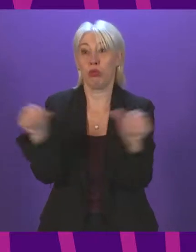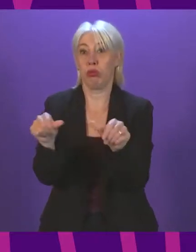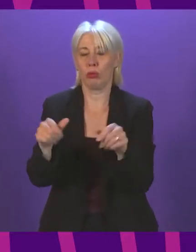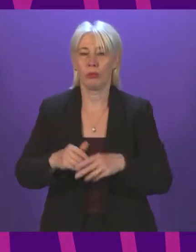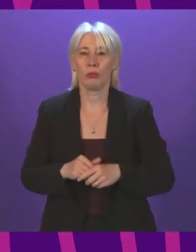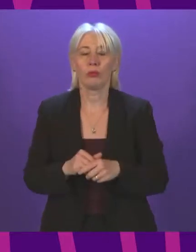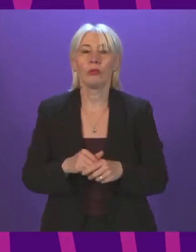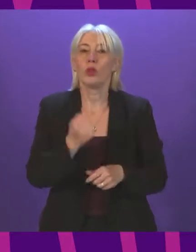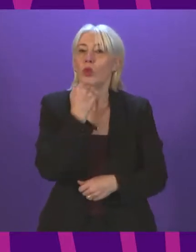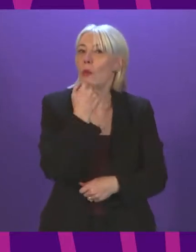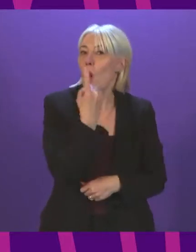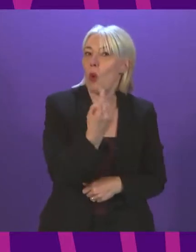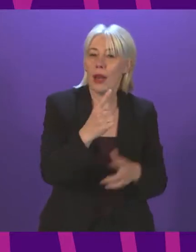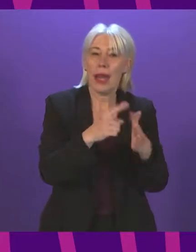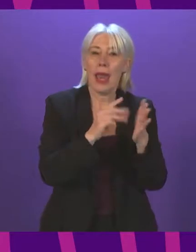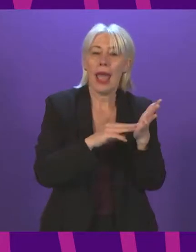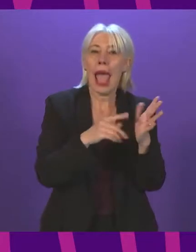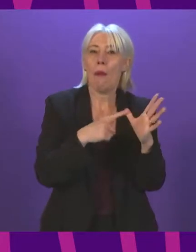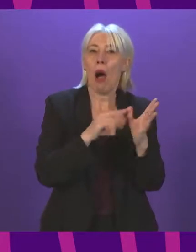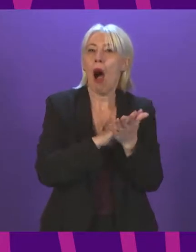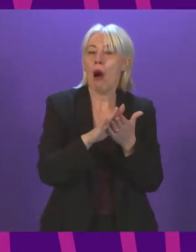I call question number one, Emma Harper.